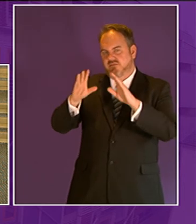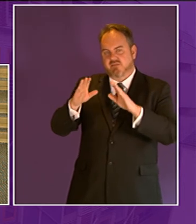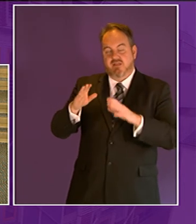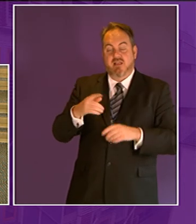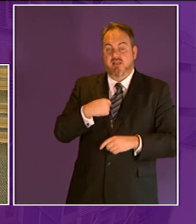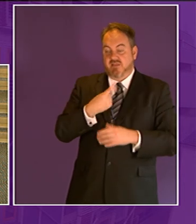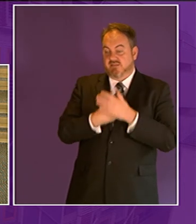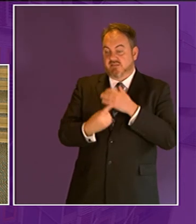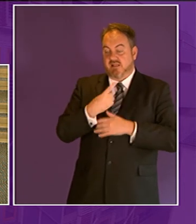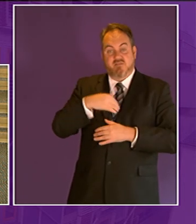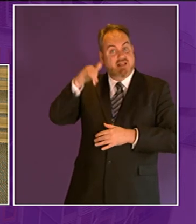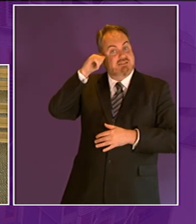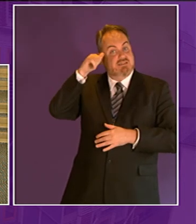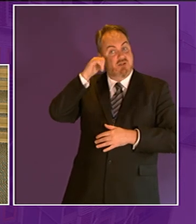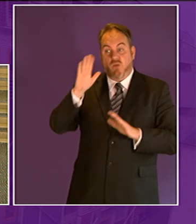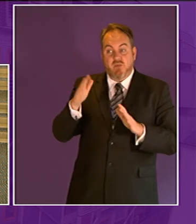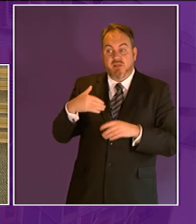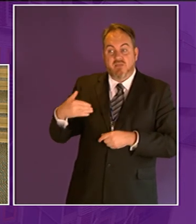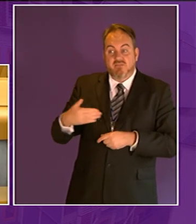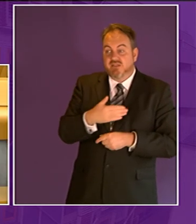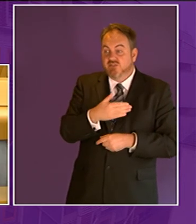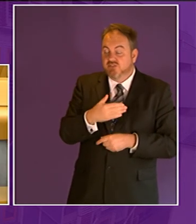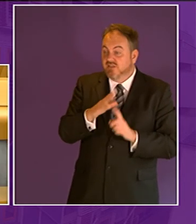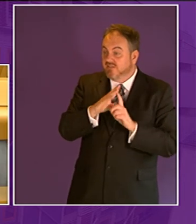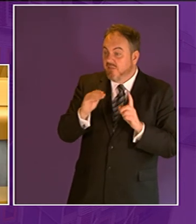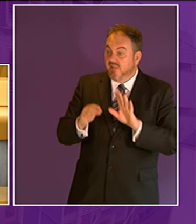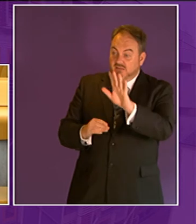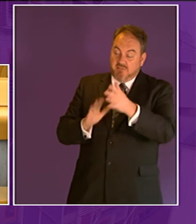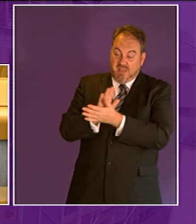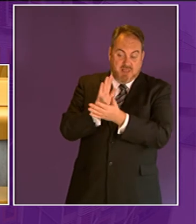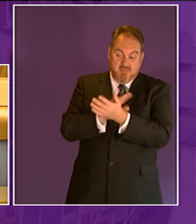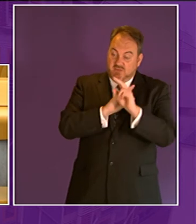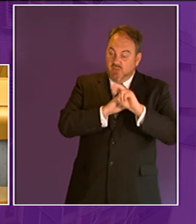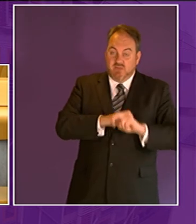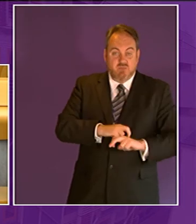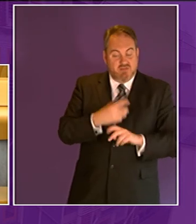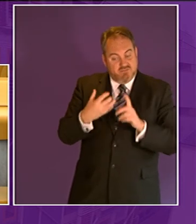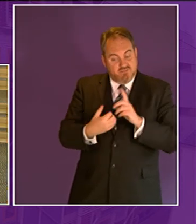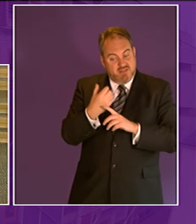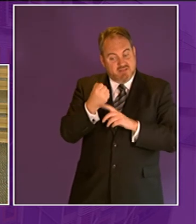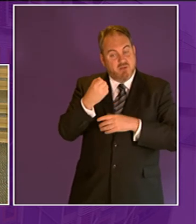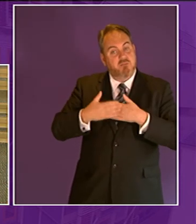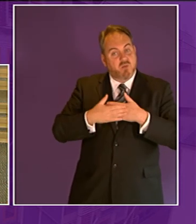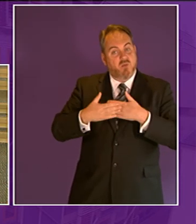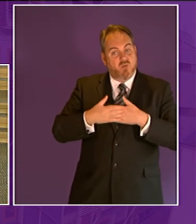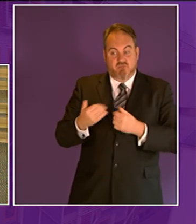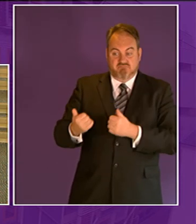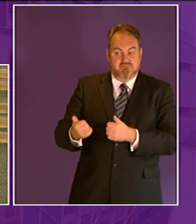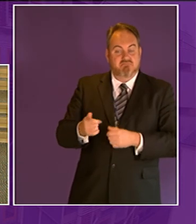i was not aware of until he raised it with me i'm happy to look further into that and see what role it plays it may be that part of that work